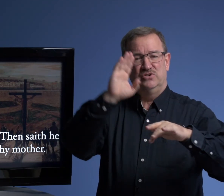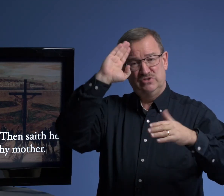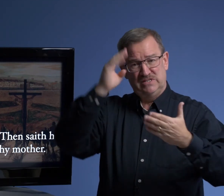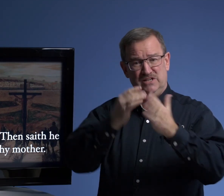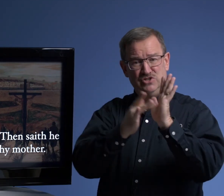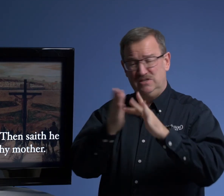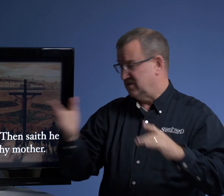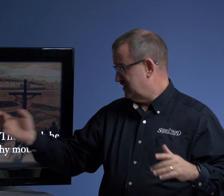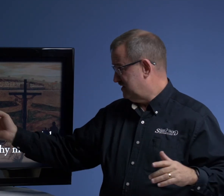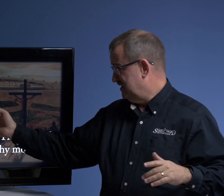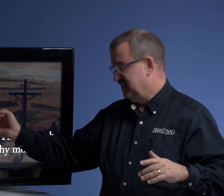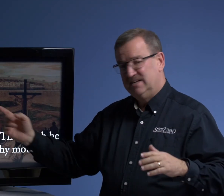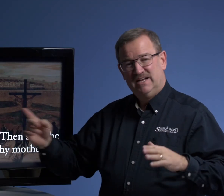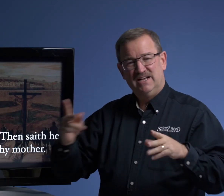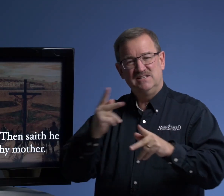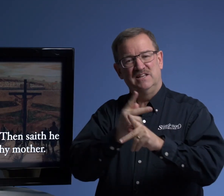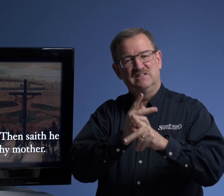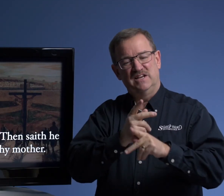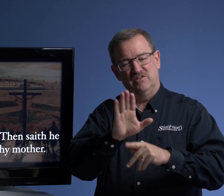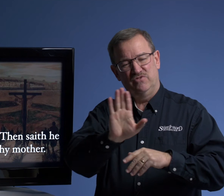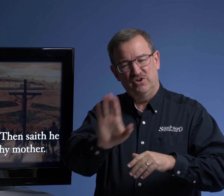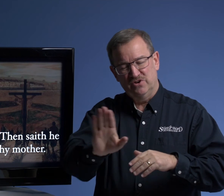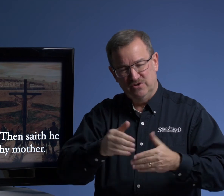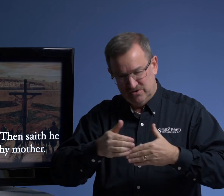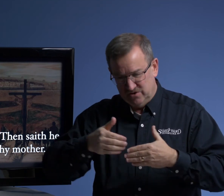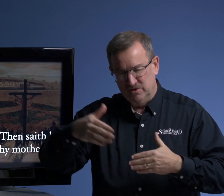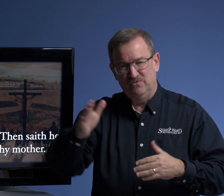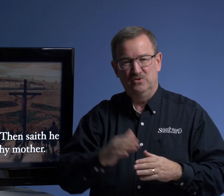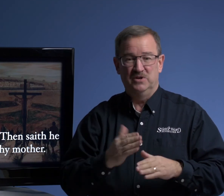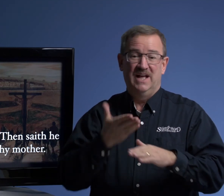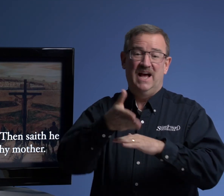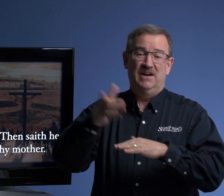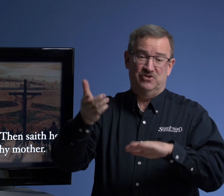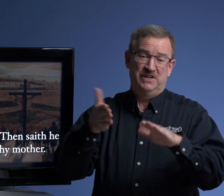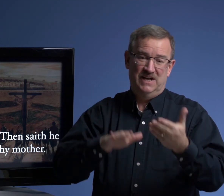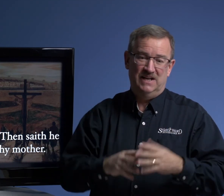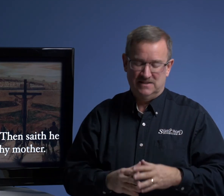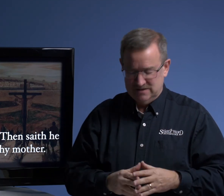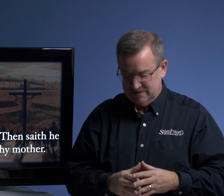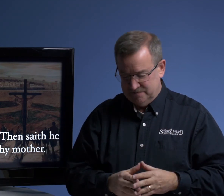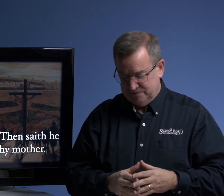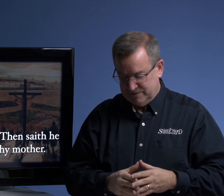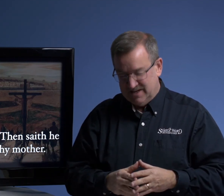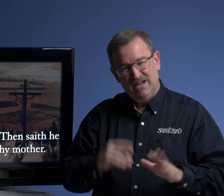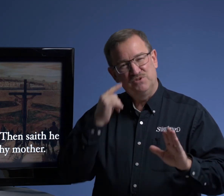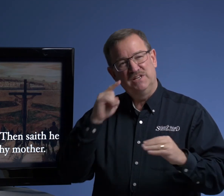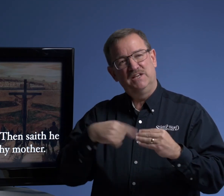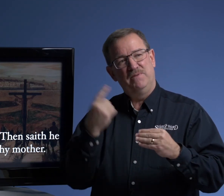son, Jesus, as he takes care of her going forward after he dies. I was thinking about